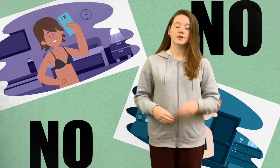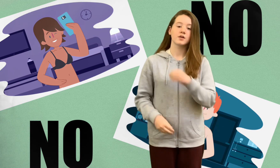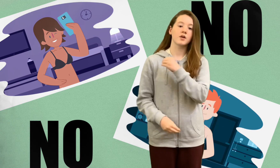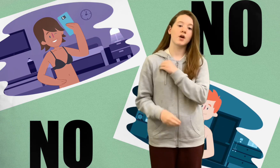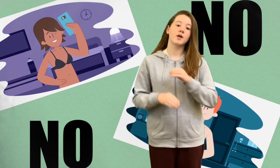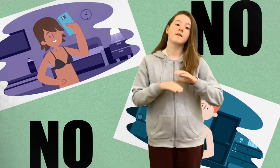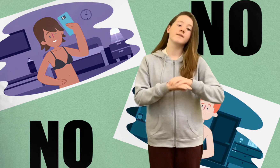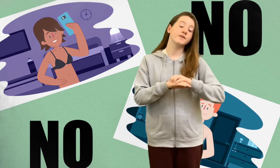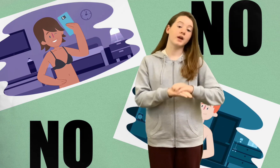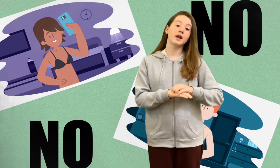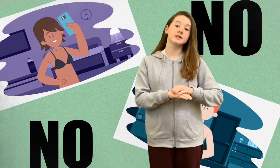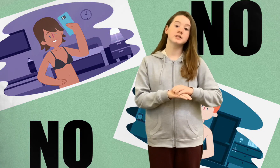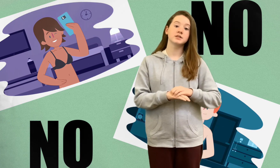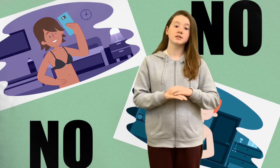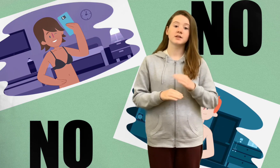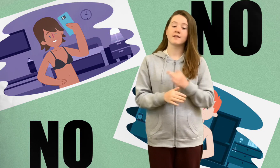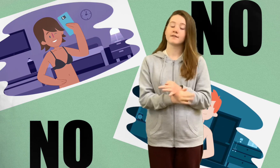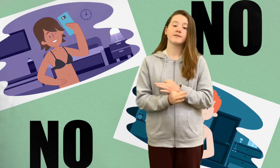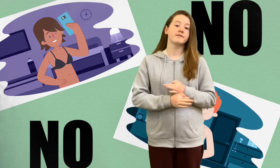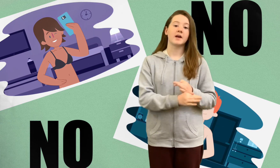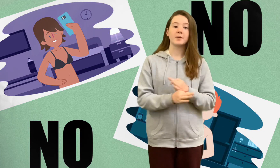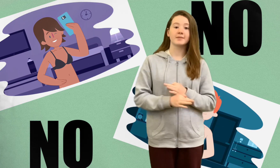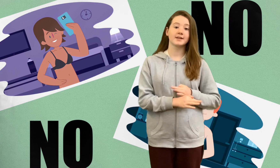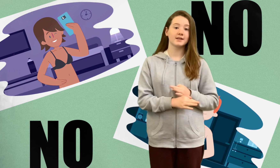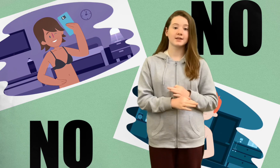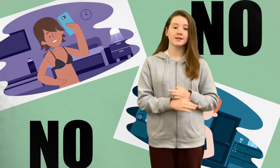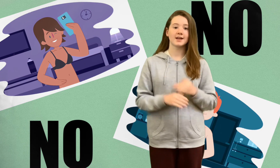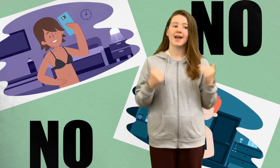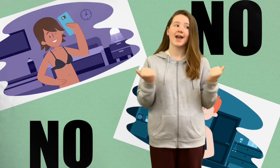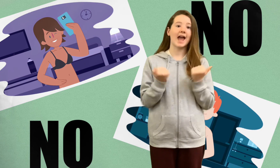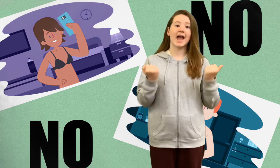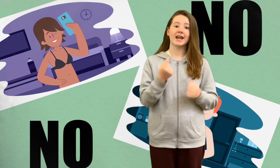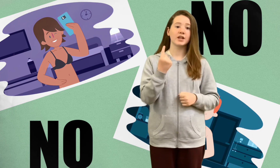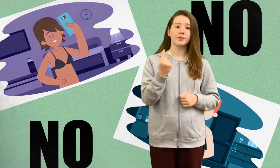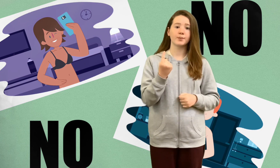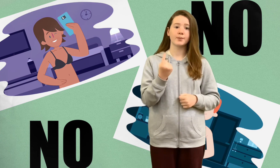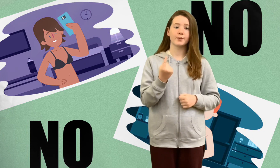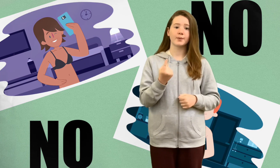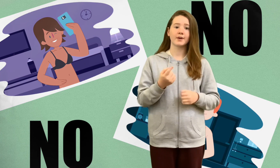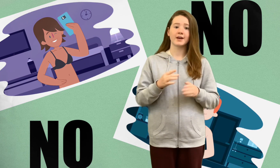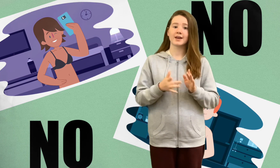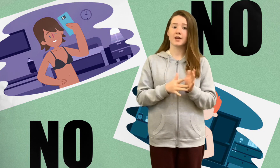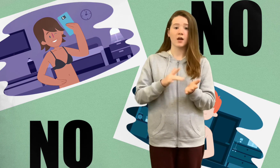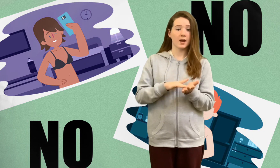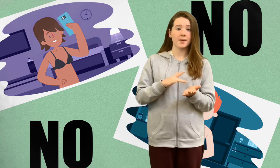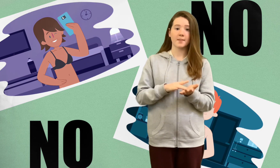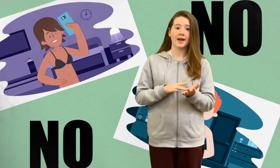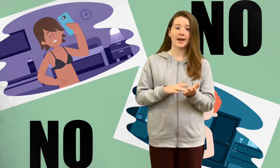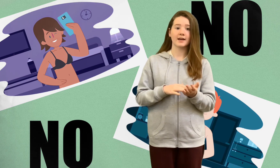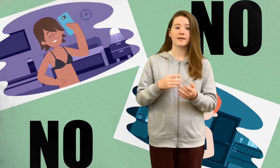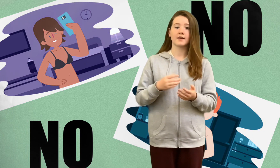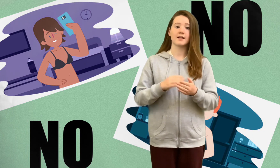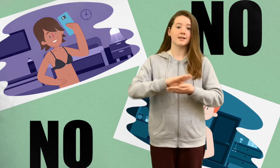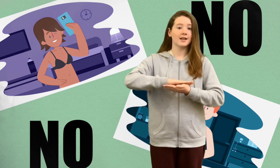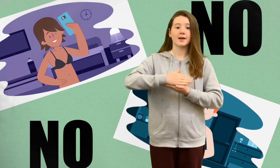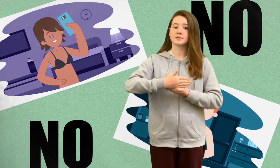To friends, family or anyone who asks. On your iPad,